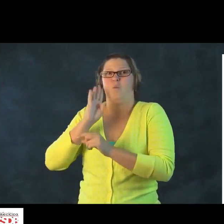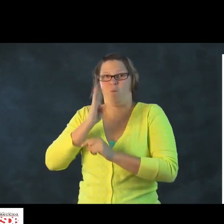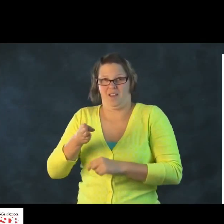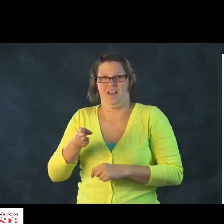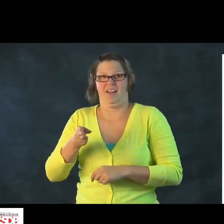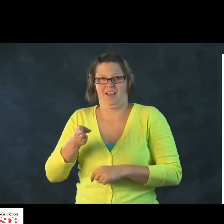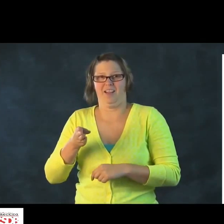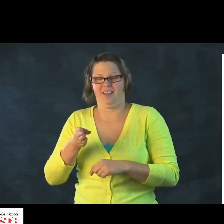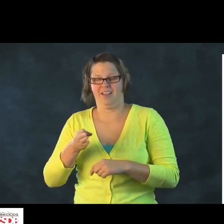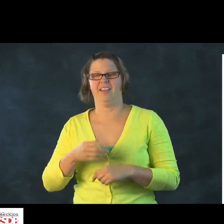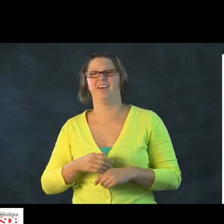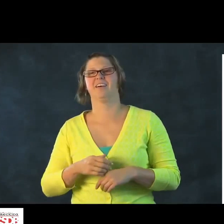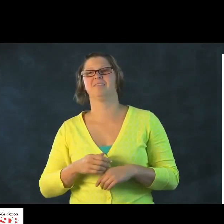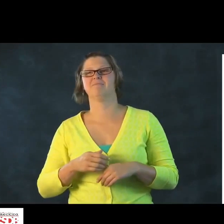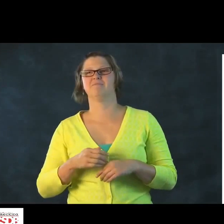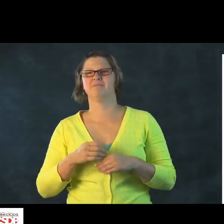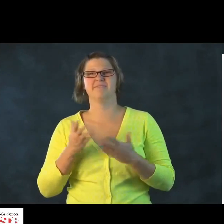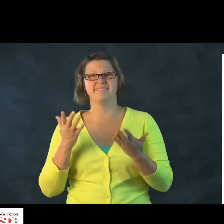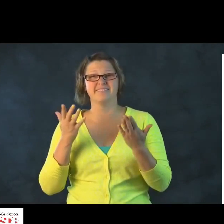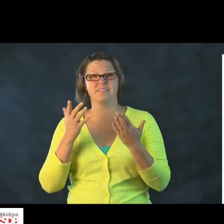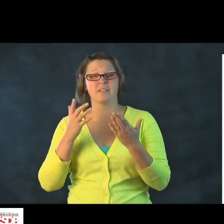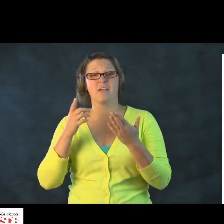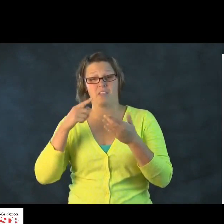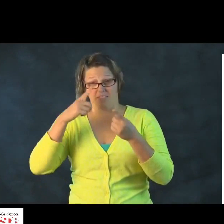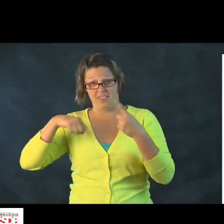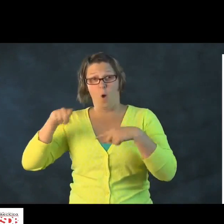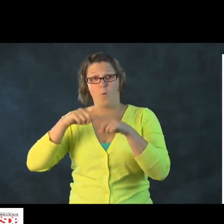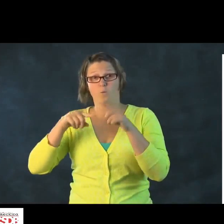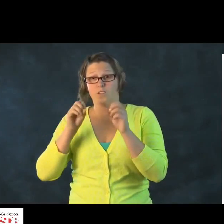And they will start using more language themselves.